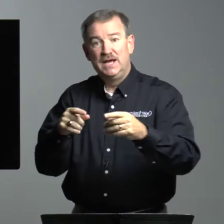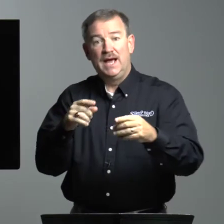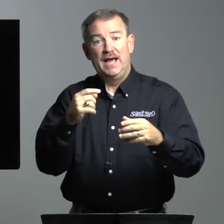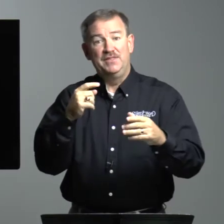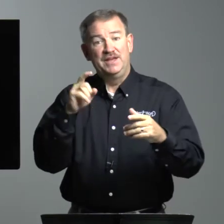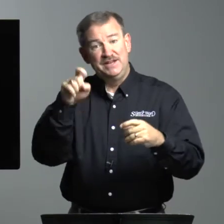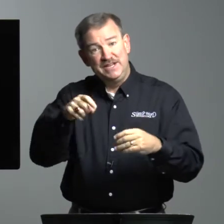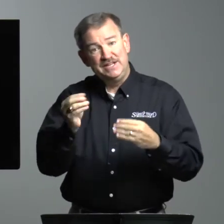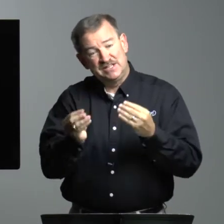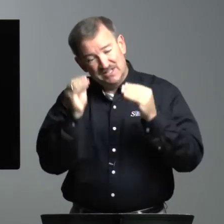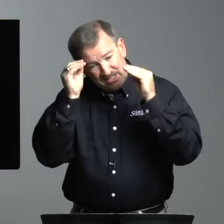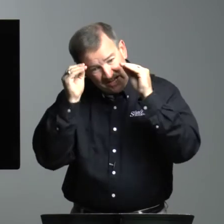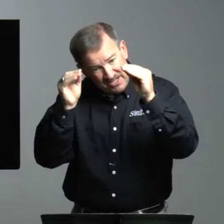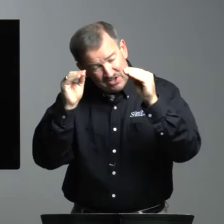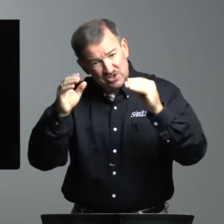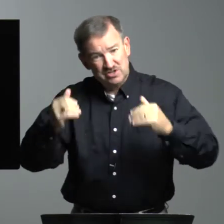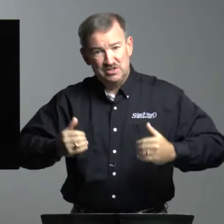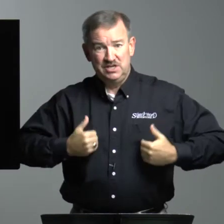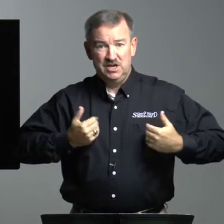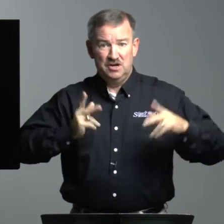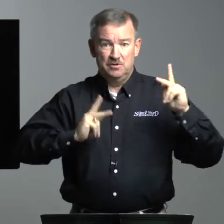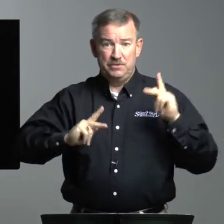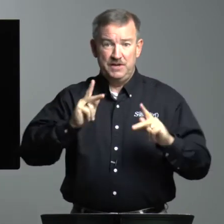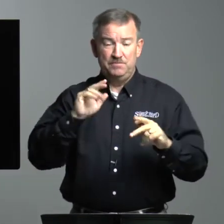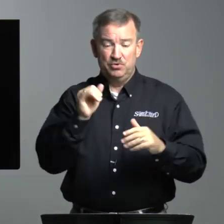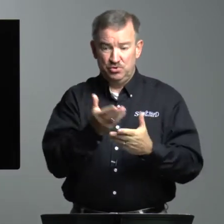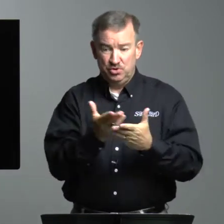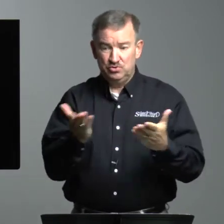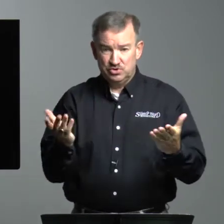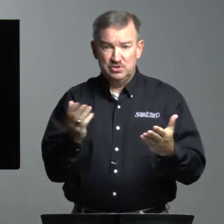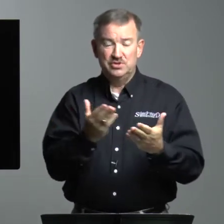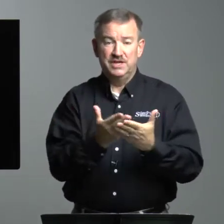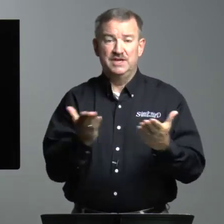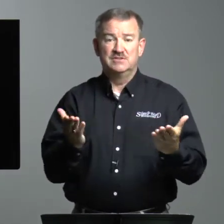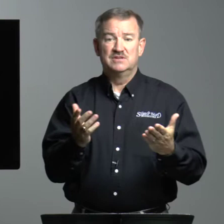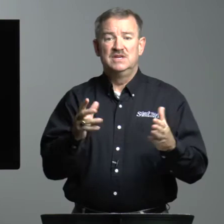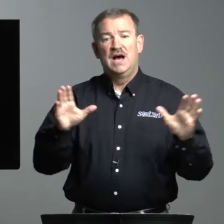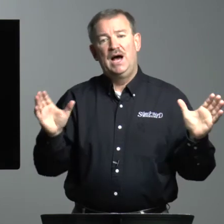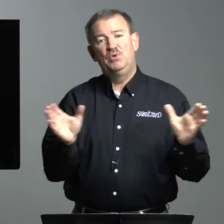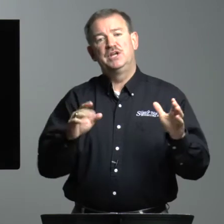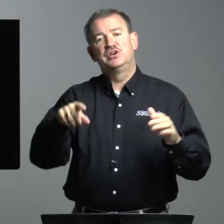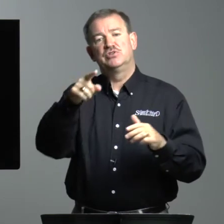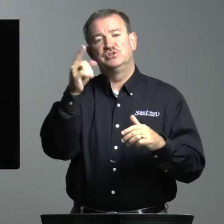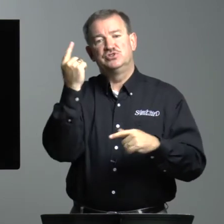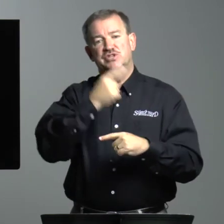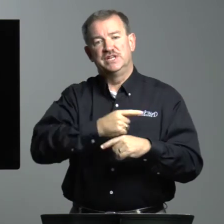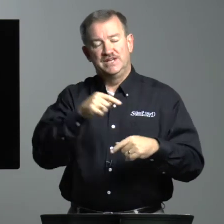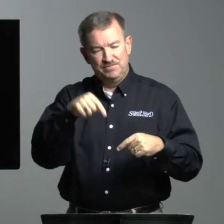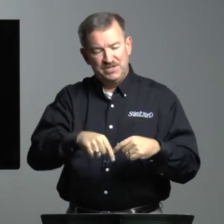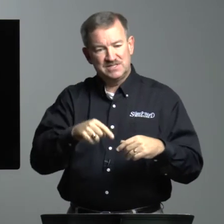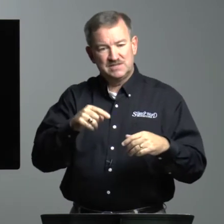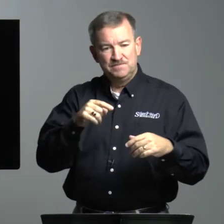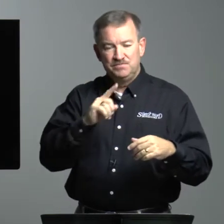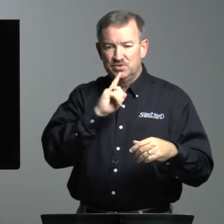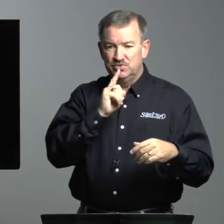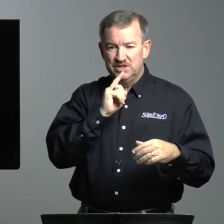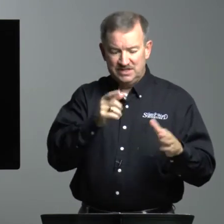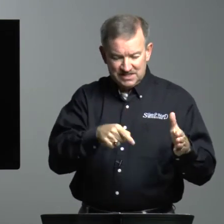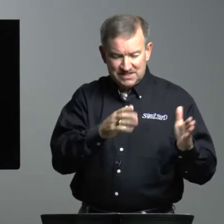And they need to teach the younger people those things. I want to encourage you today. This really this